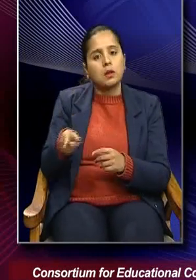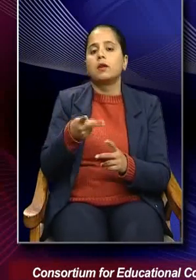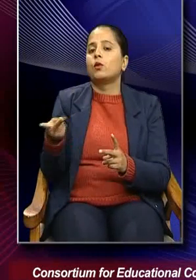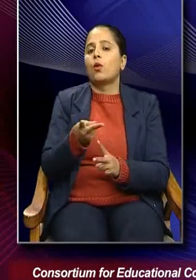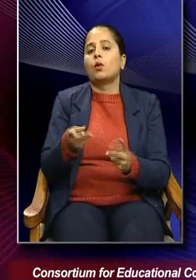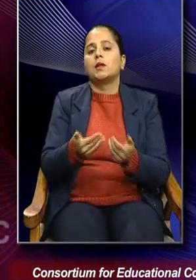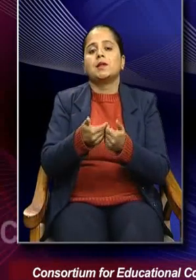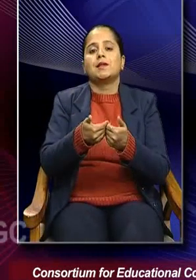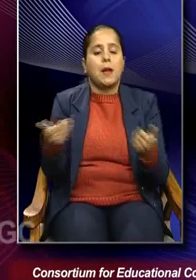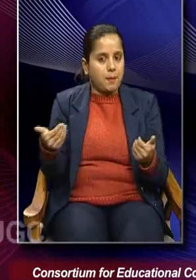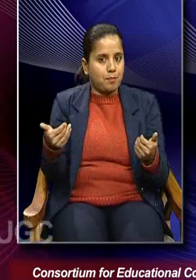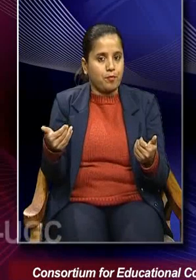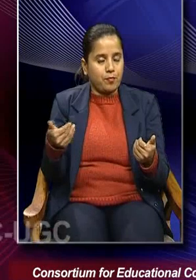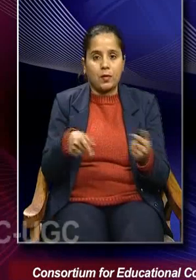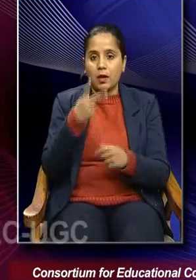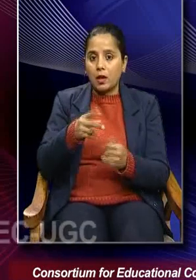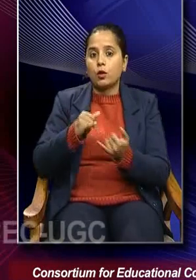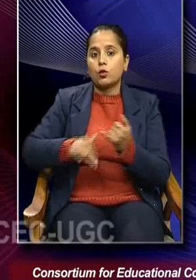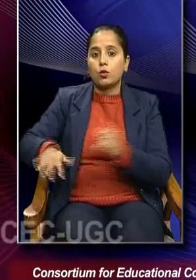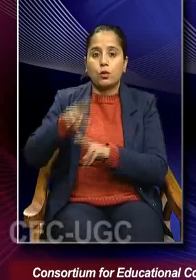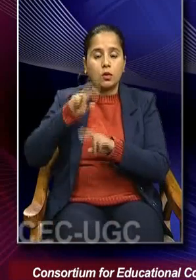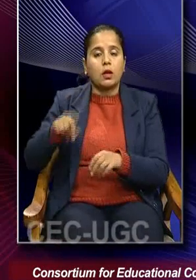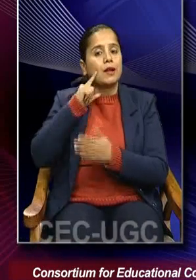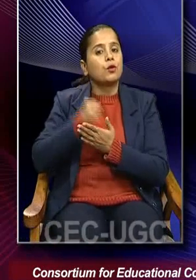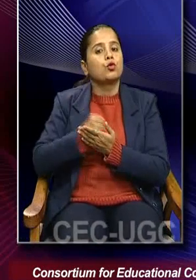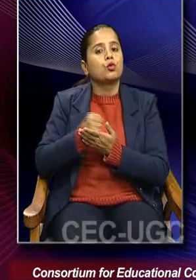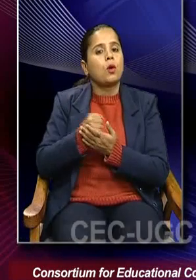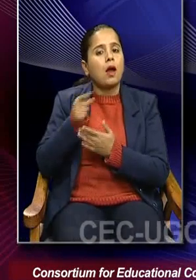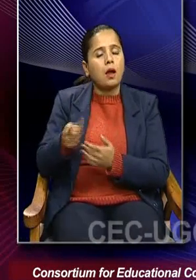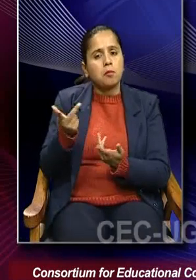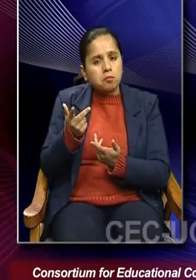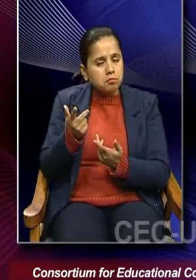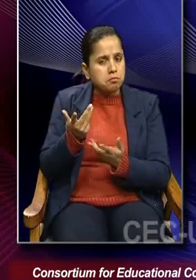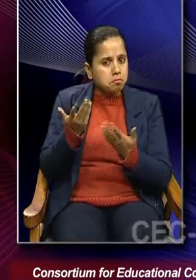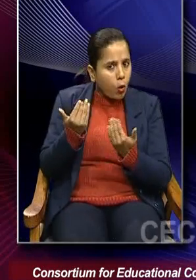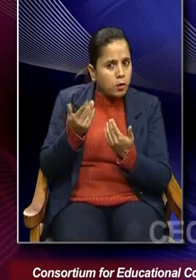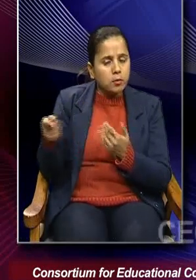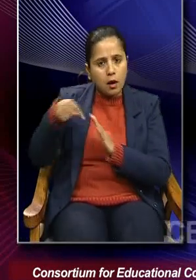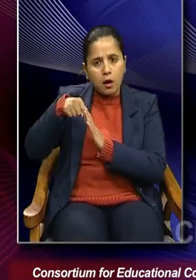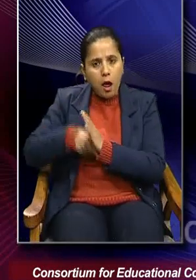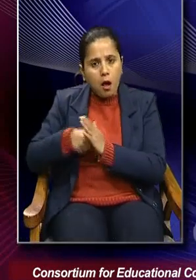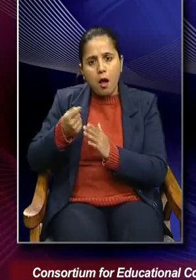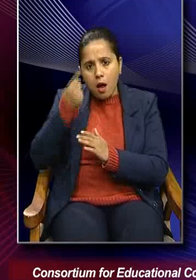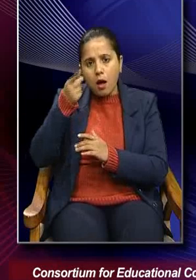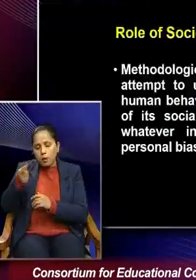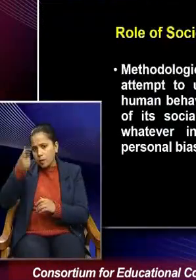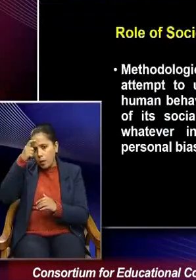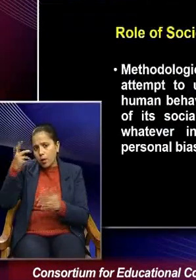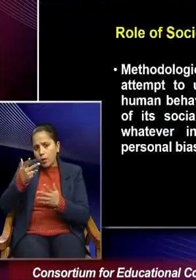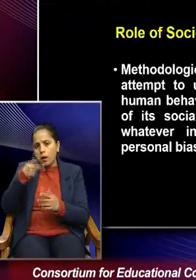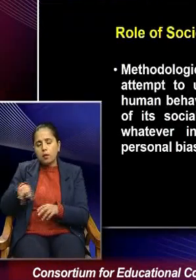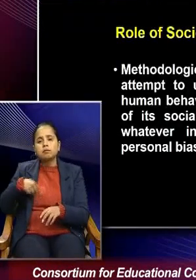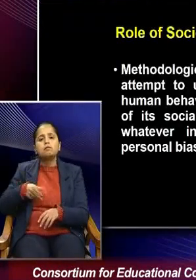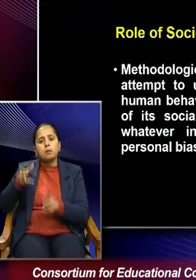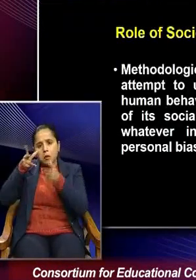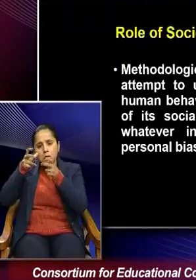sociologist is kind of trying to make an attempt to understand and observe